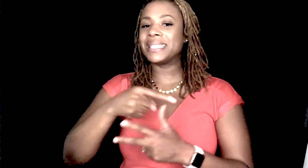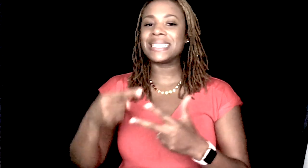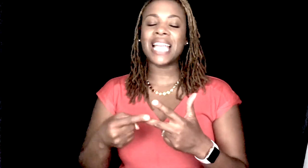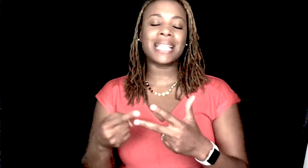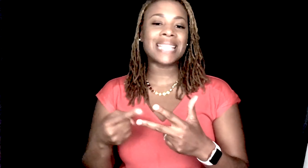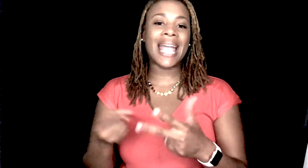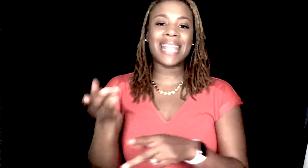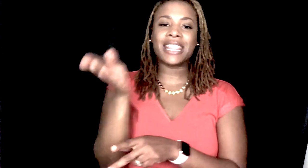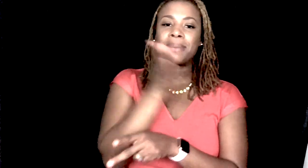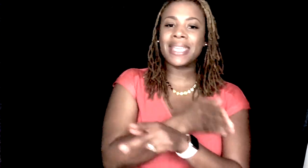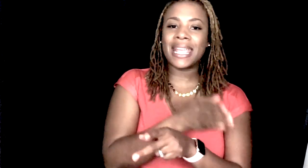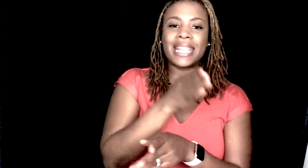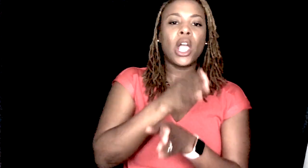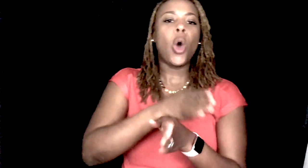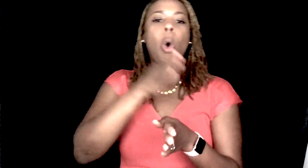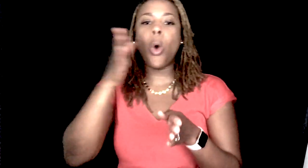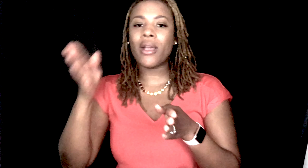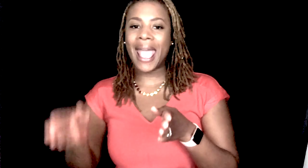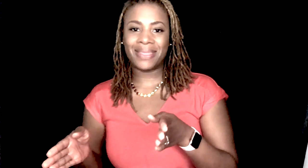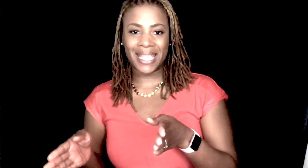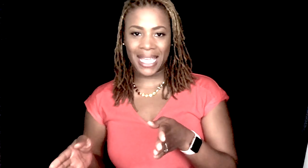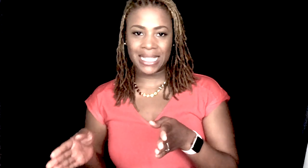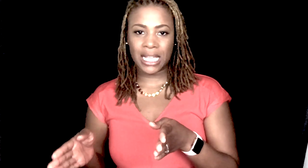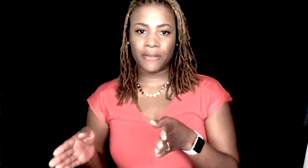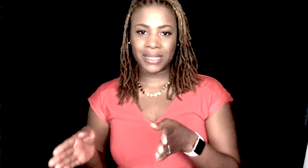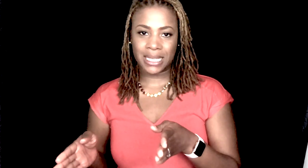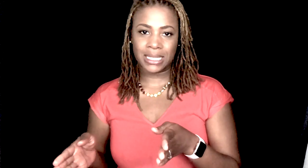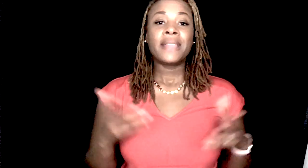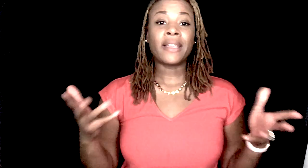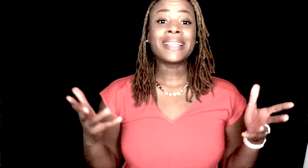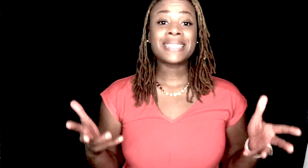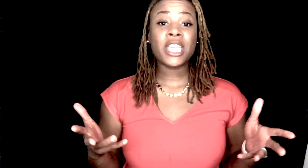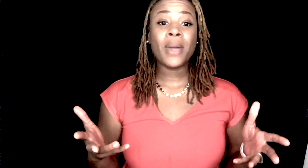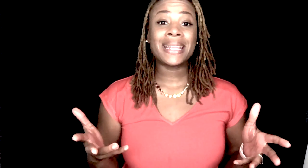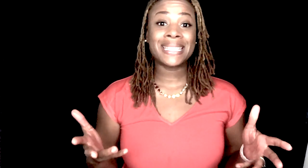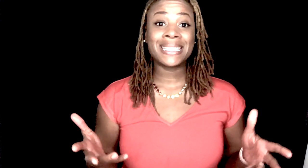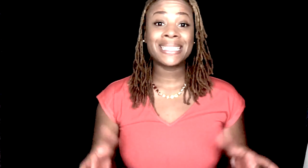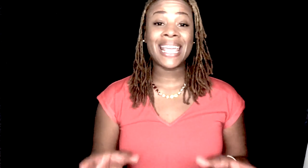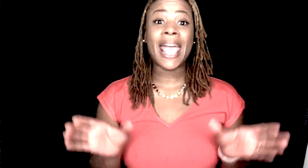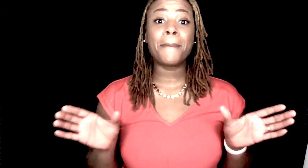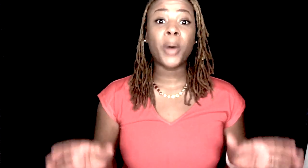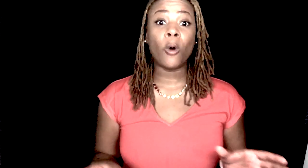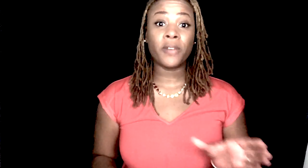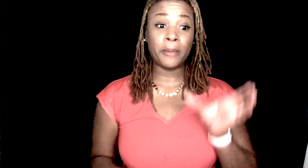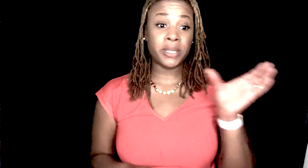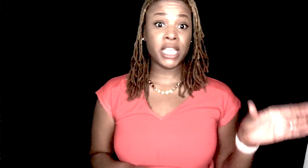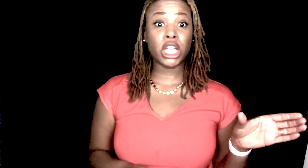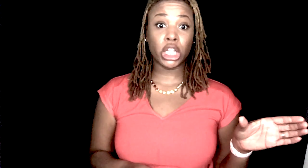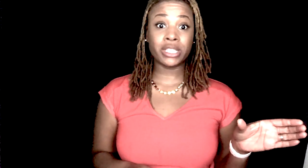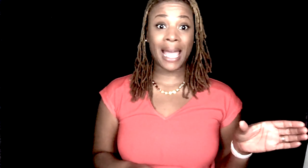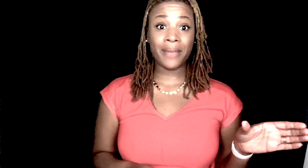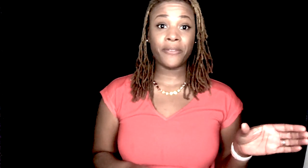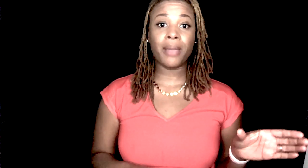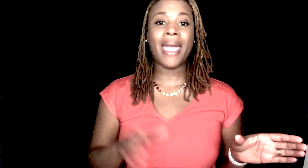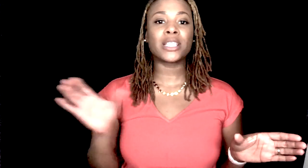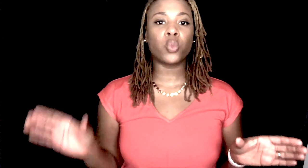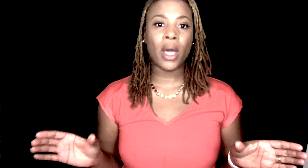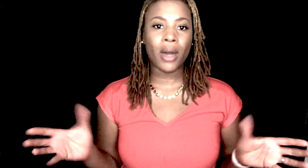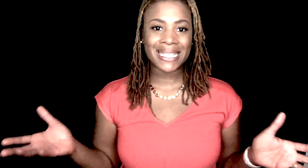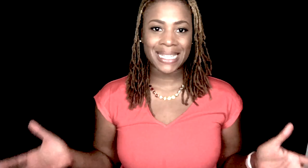signed at the beginning or at the end of the sentence. Now, let's say you had a sentence that had both, a particular time frame as well as a